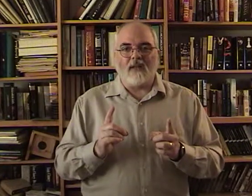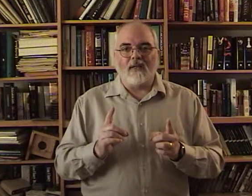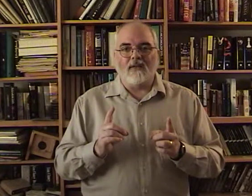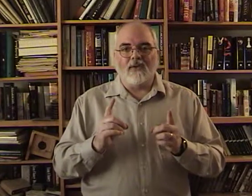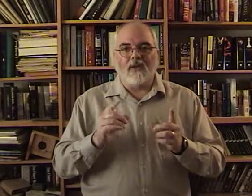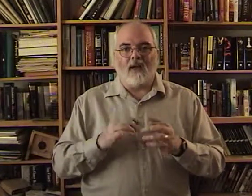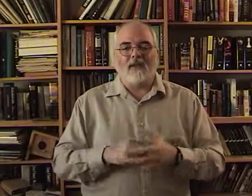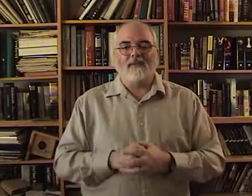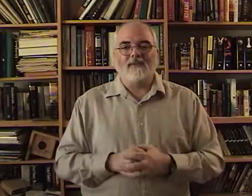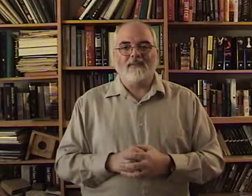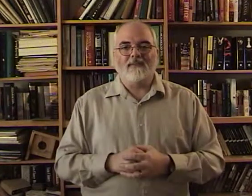LTC. Good luck.